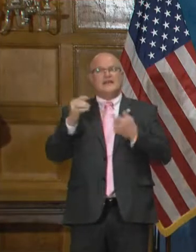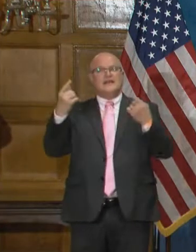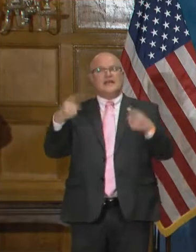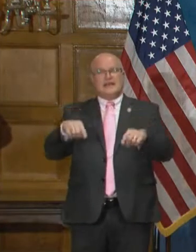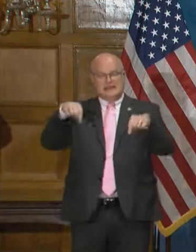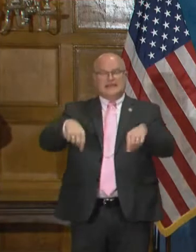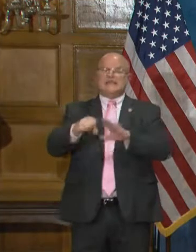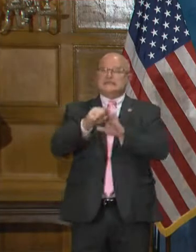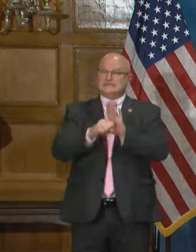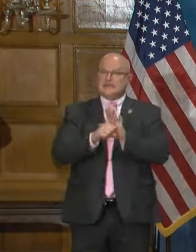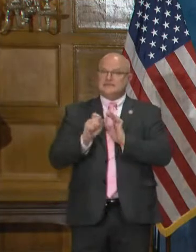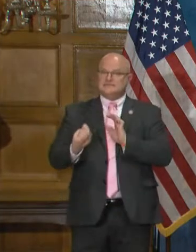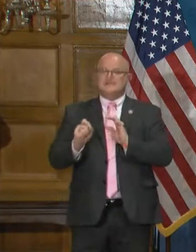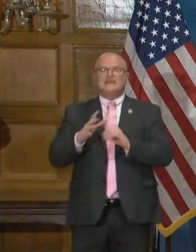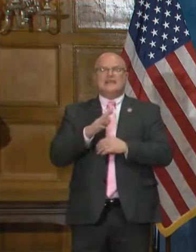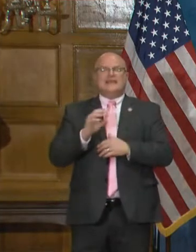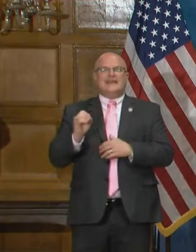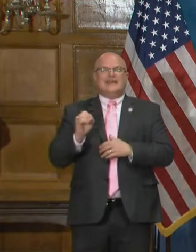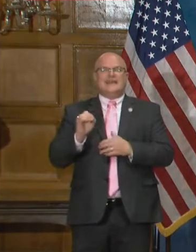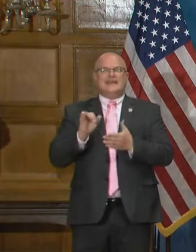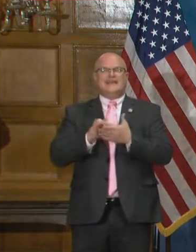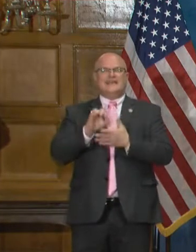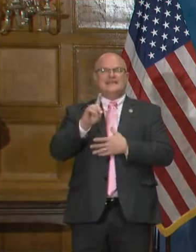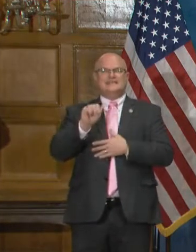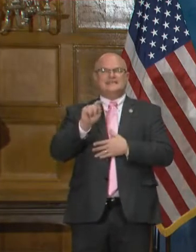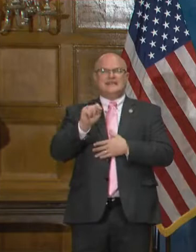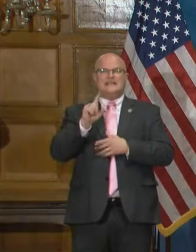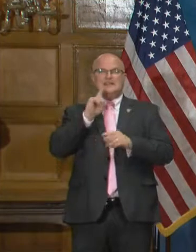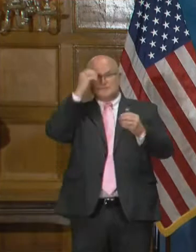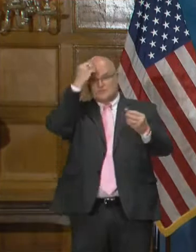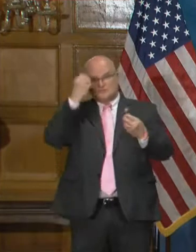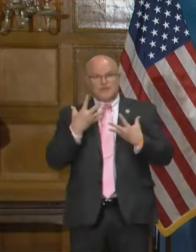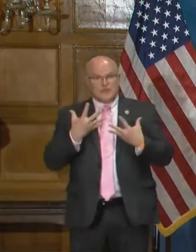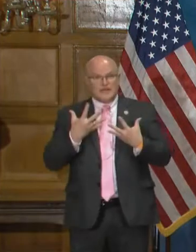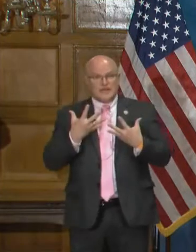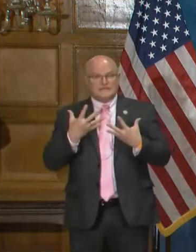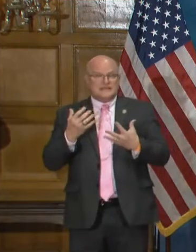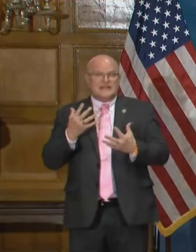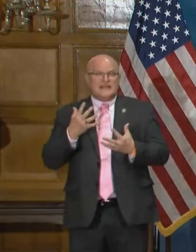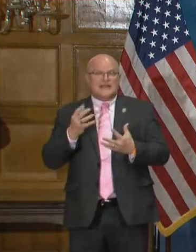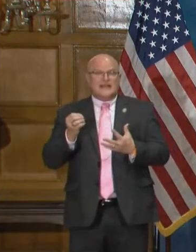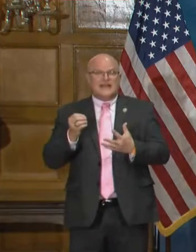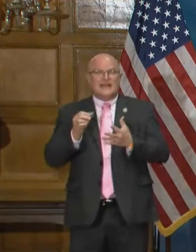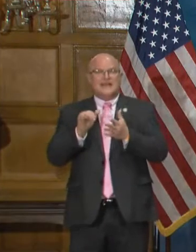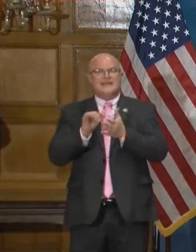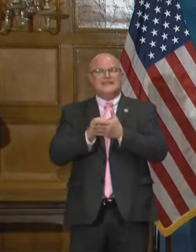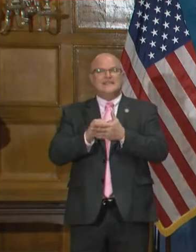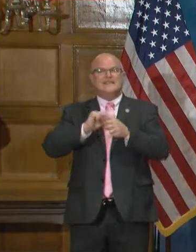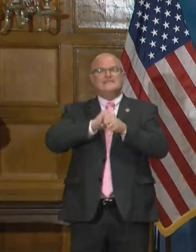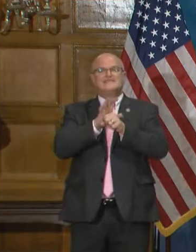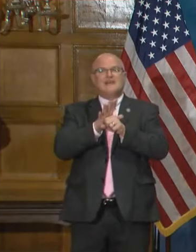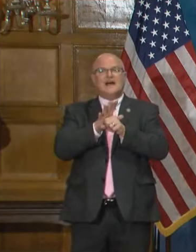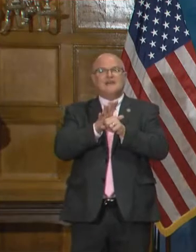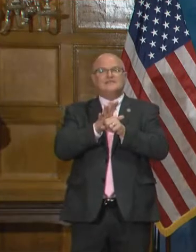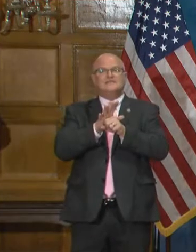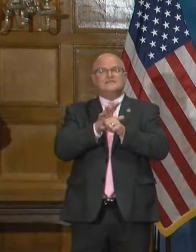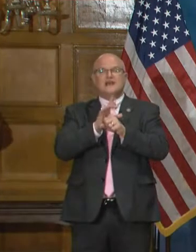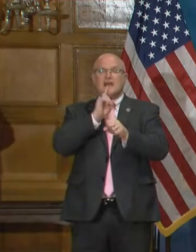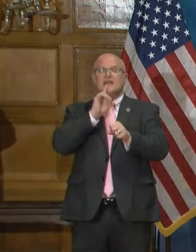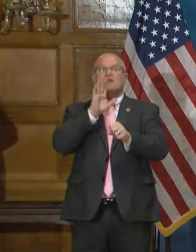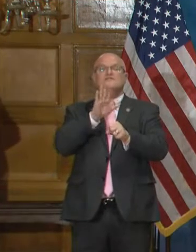occurred in the state, um, that, that, uh, data was reported to us. Um, and, uh, the, uh, virus has been confirmed